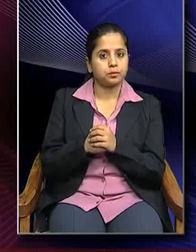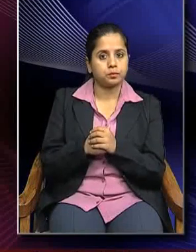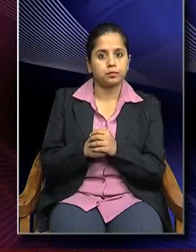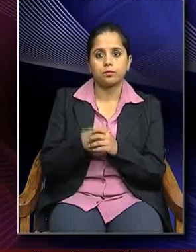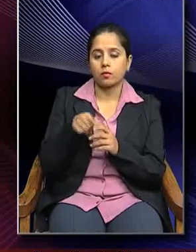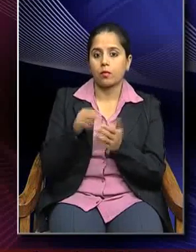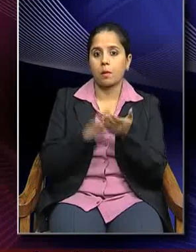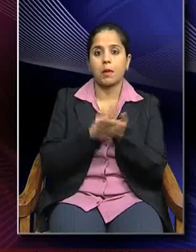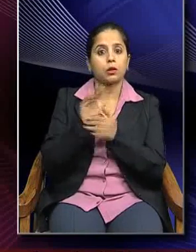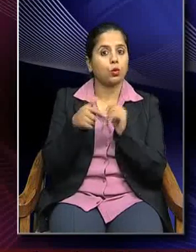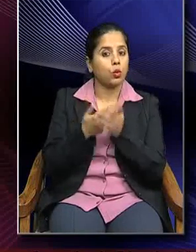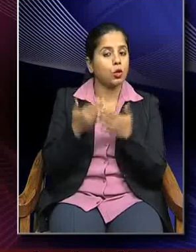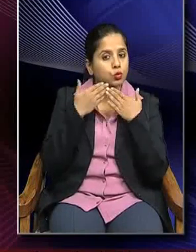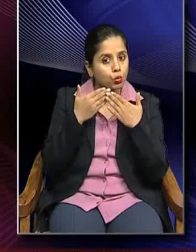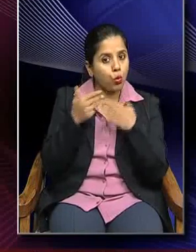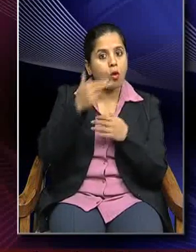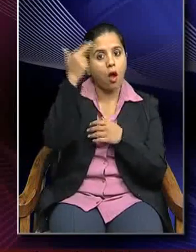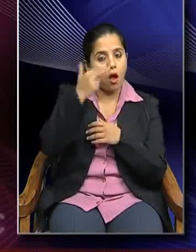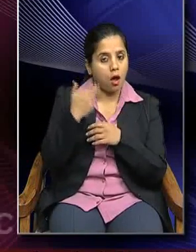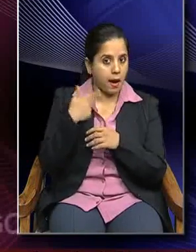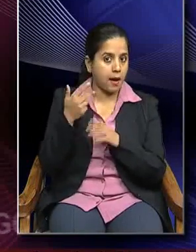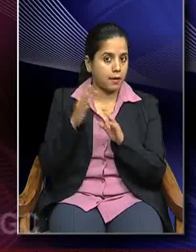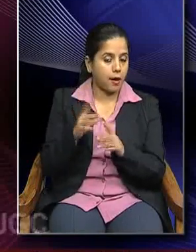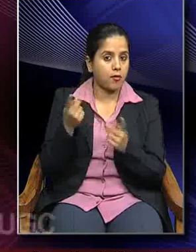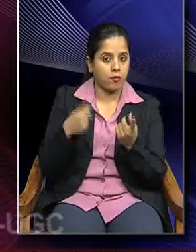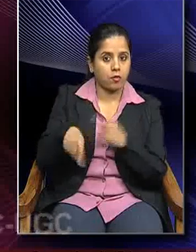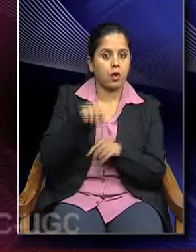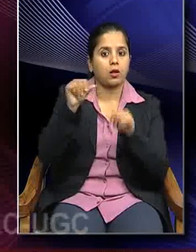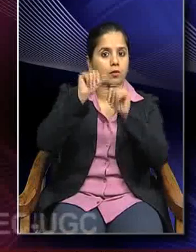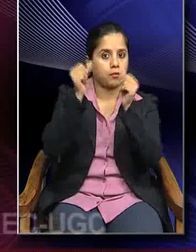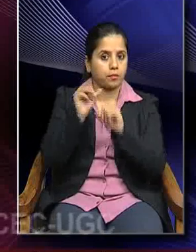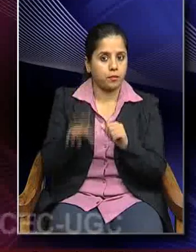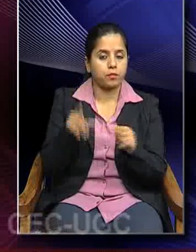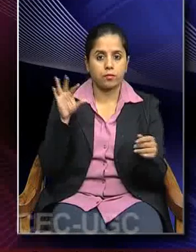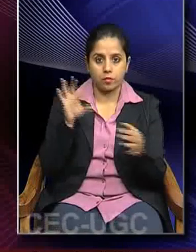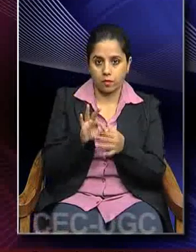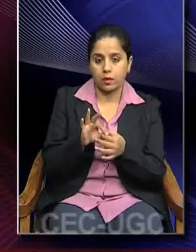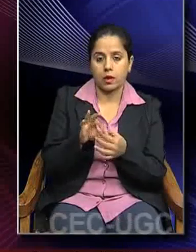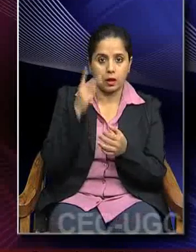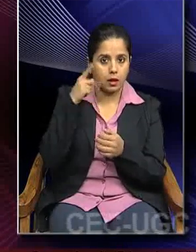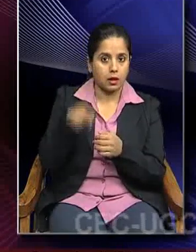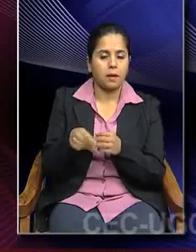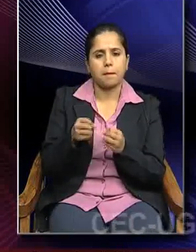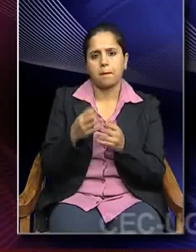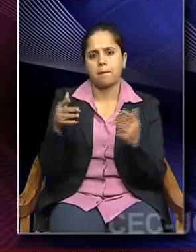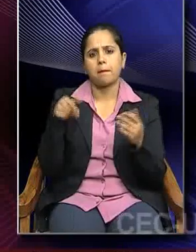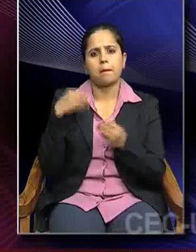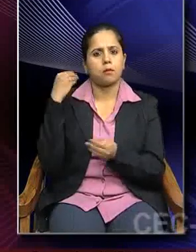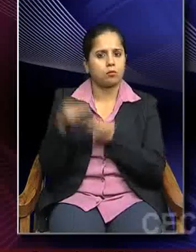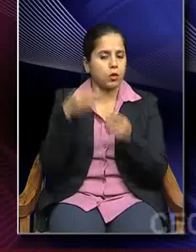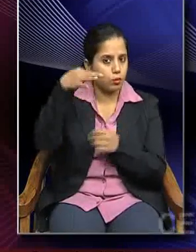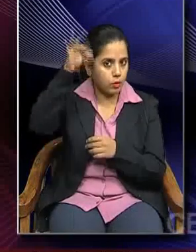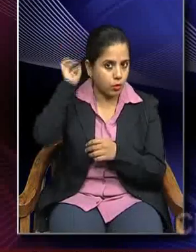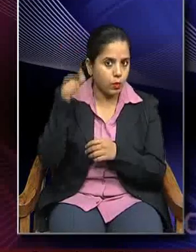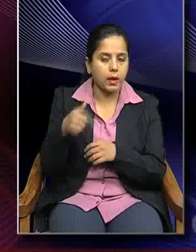In Mathura school of art, we have sculptures belonging to Brahmanical tradition or